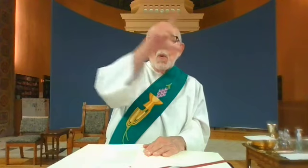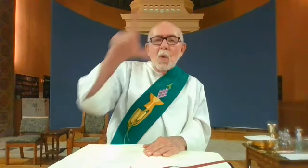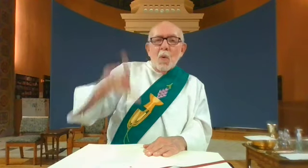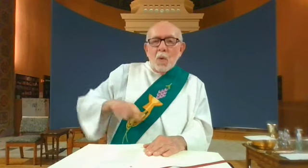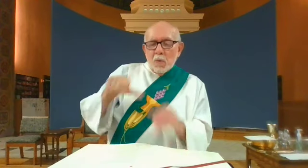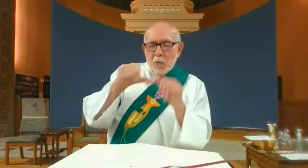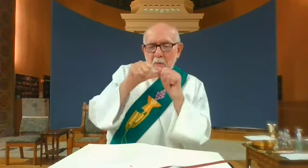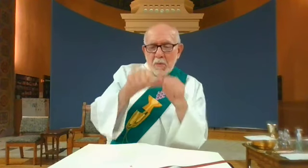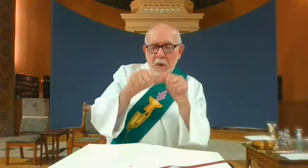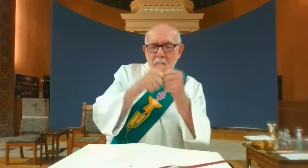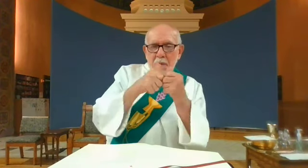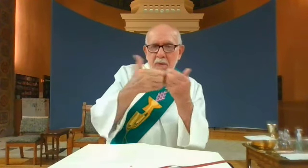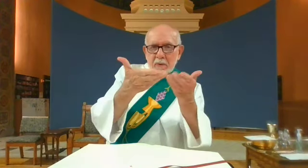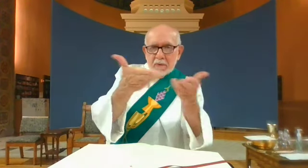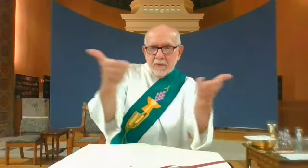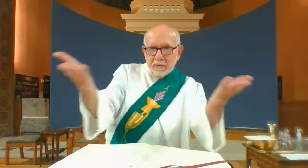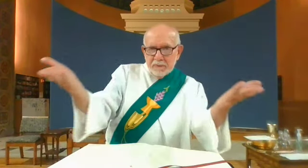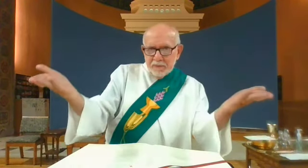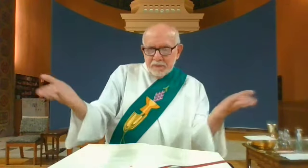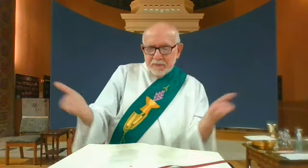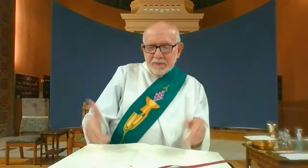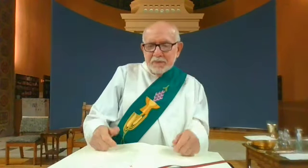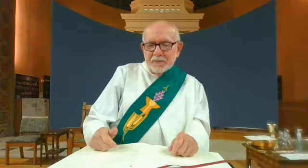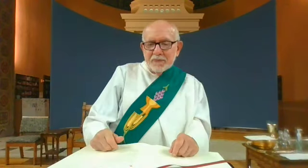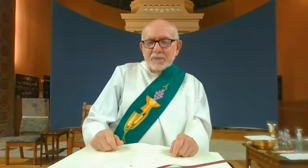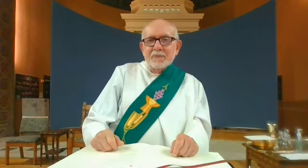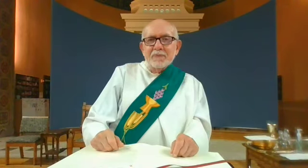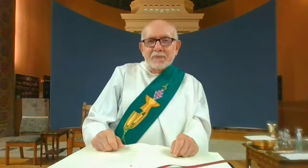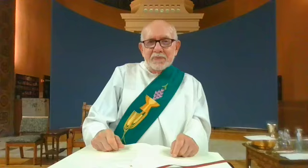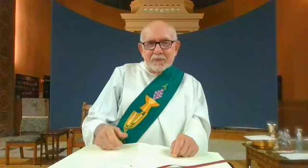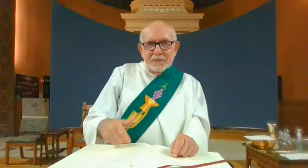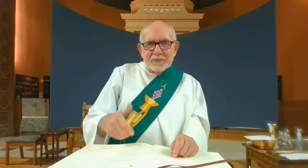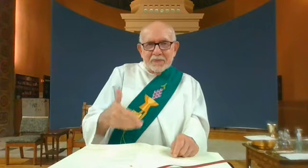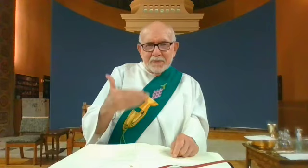The Lord be with you, and with your spirit.